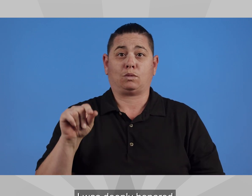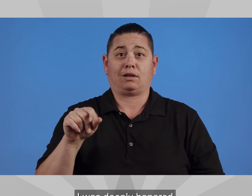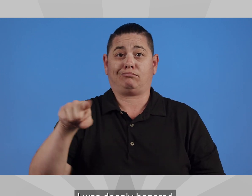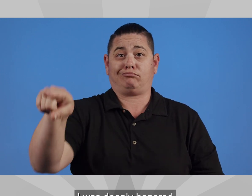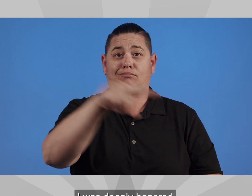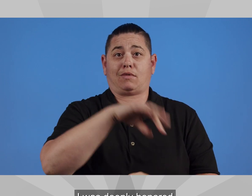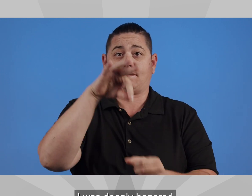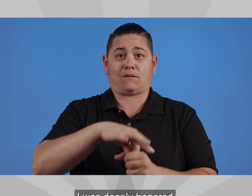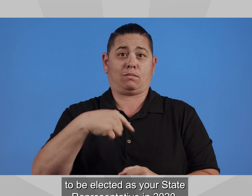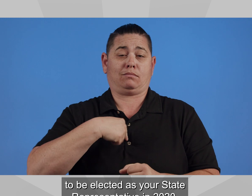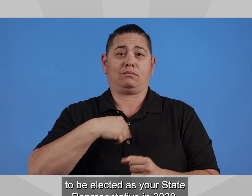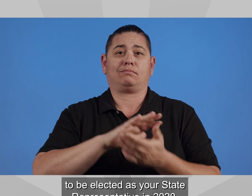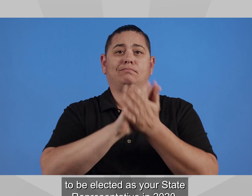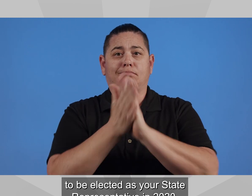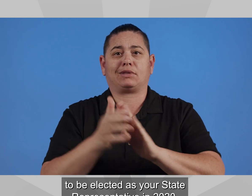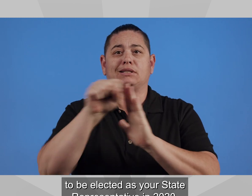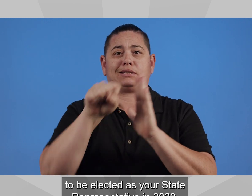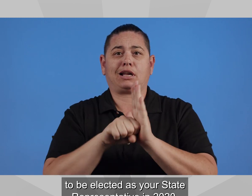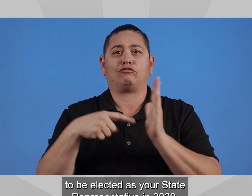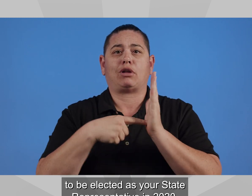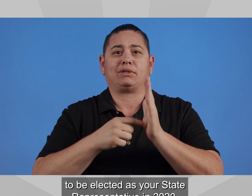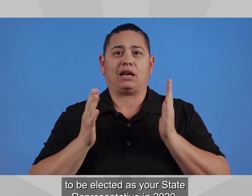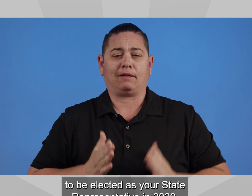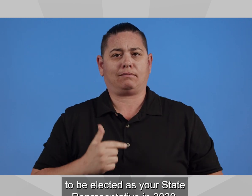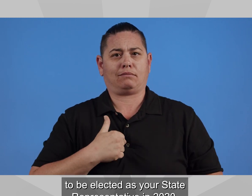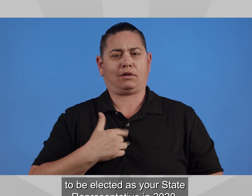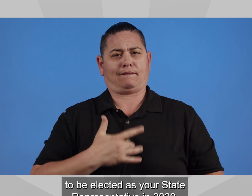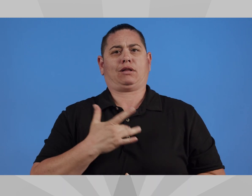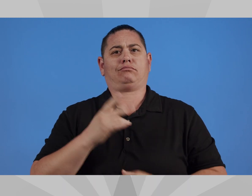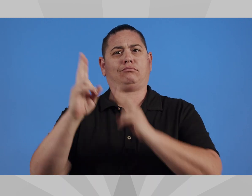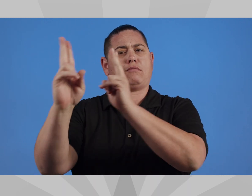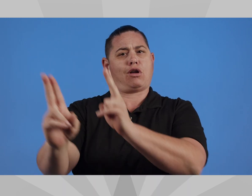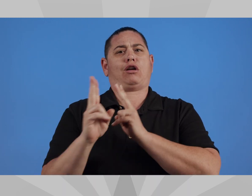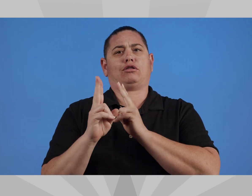I was deeply honored to be elected as your state representative in 2020.